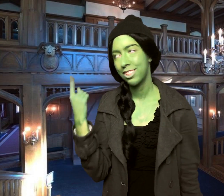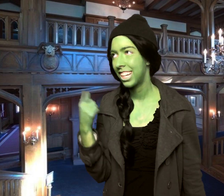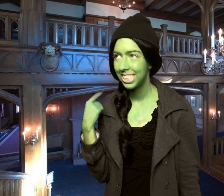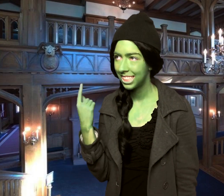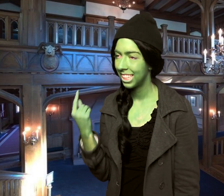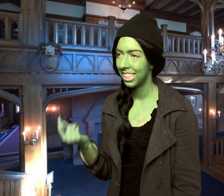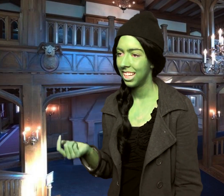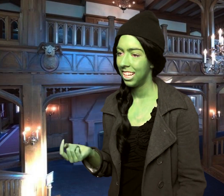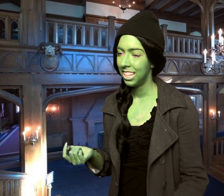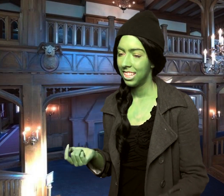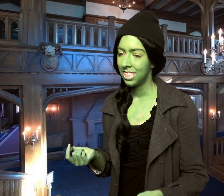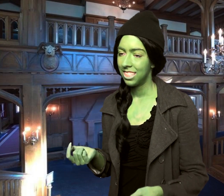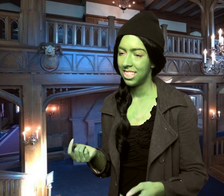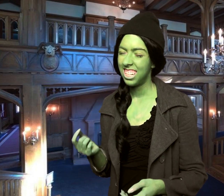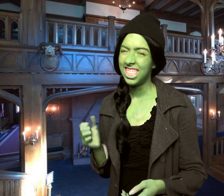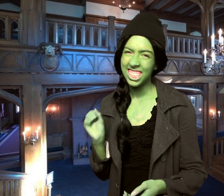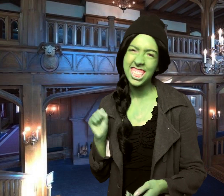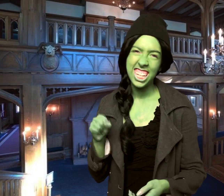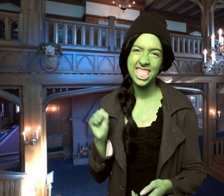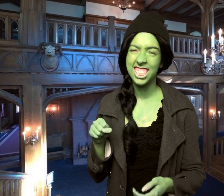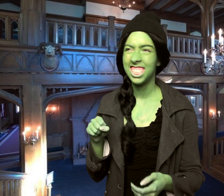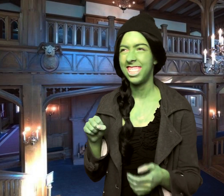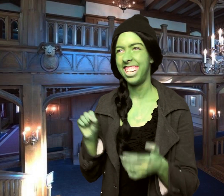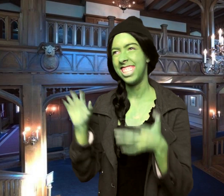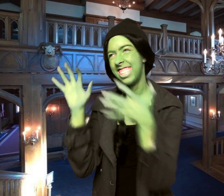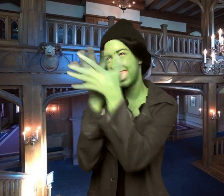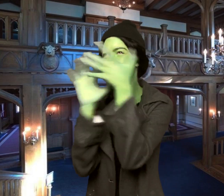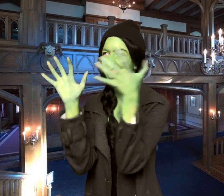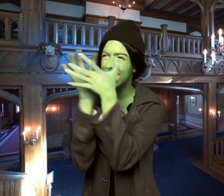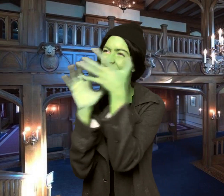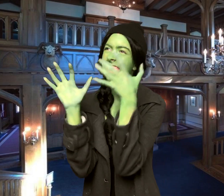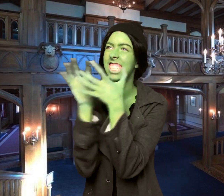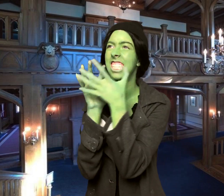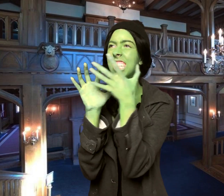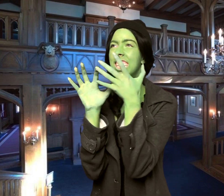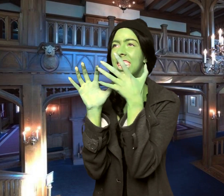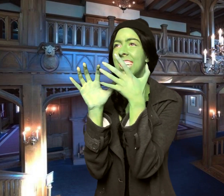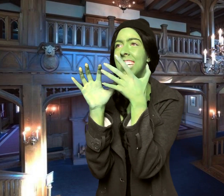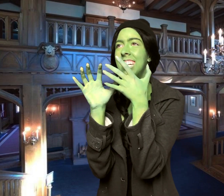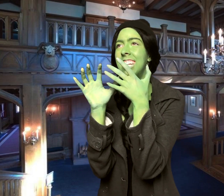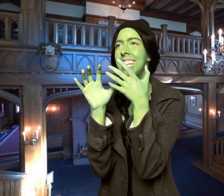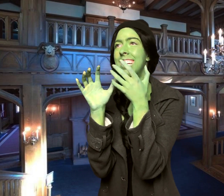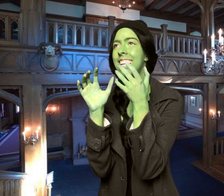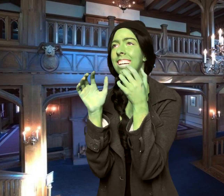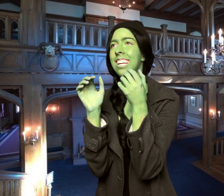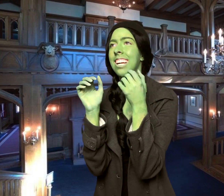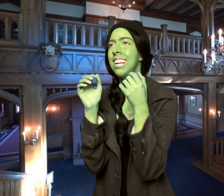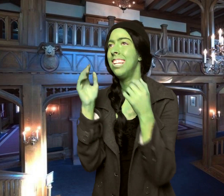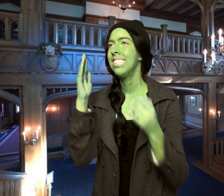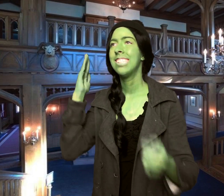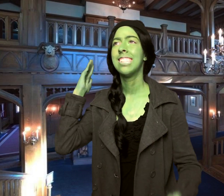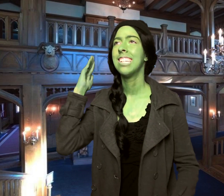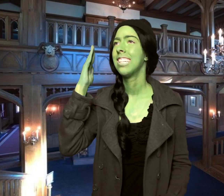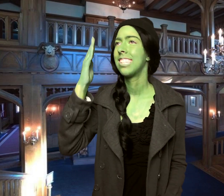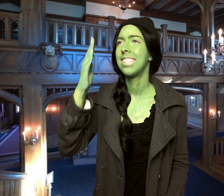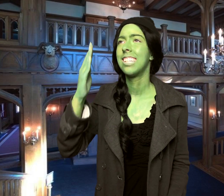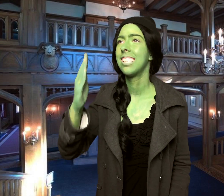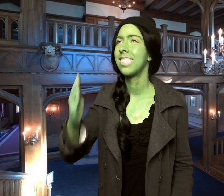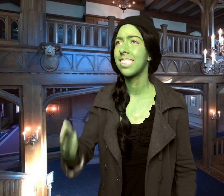crazy It's true The vision's hazy But I swear Someday there'll